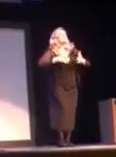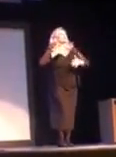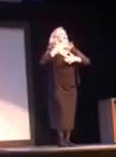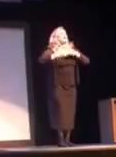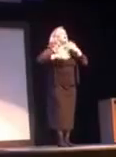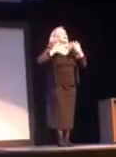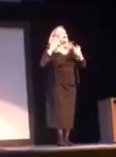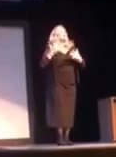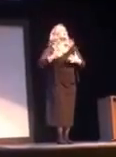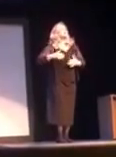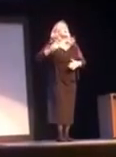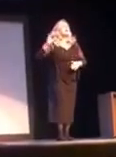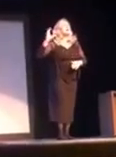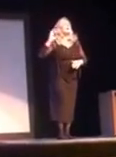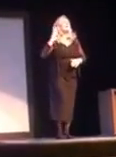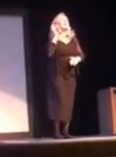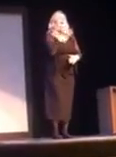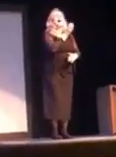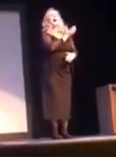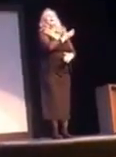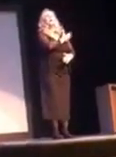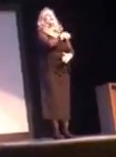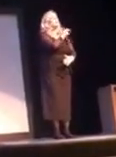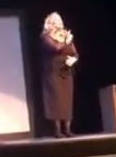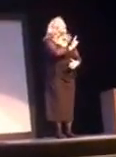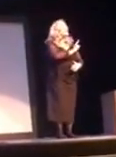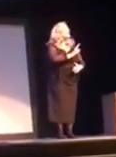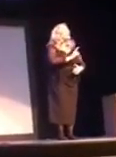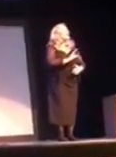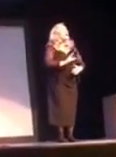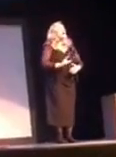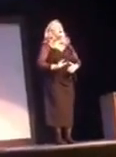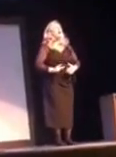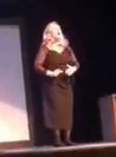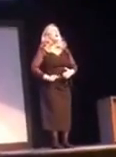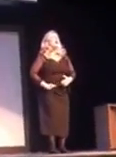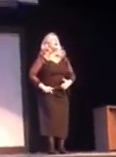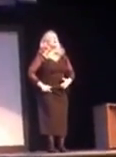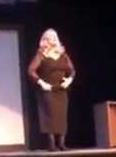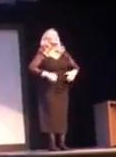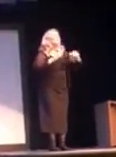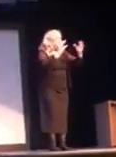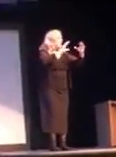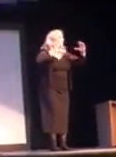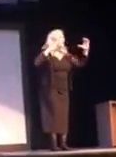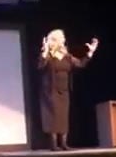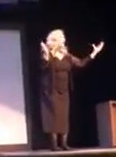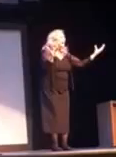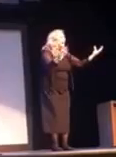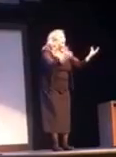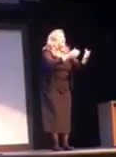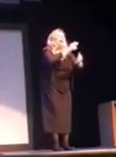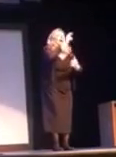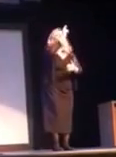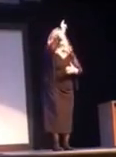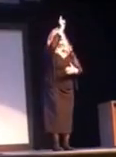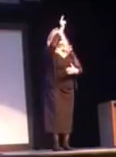pleasure of our Lord. We